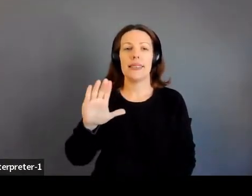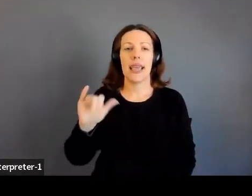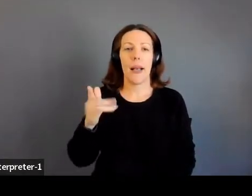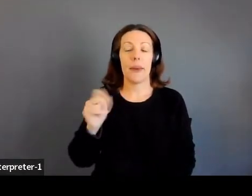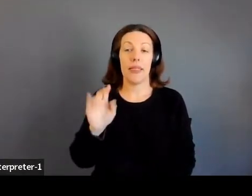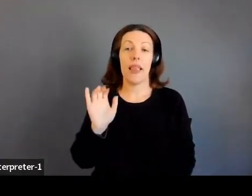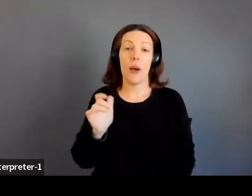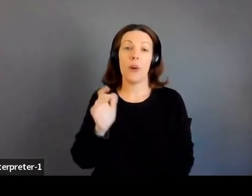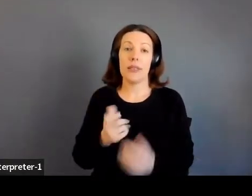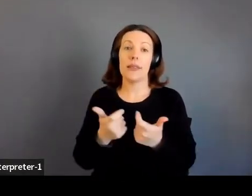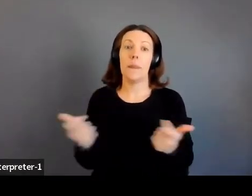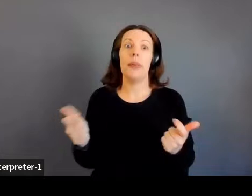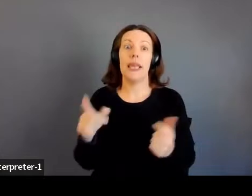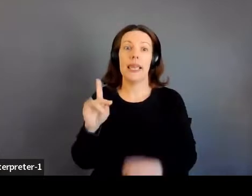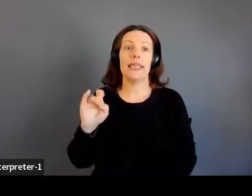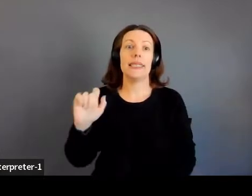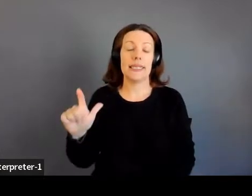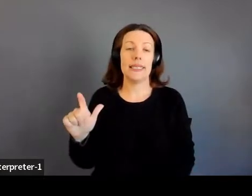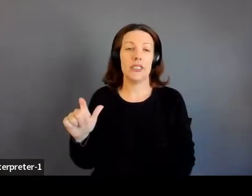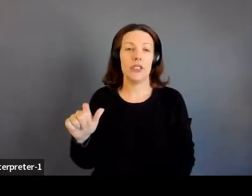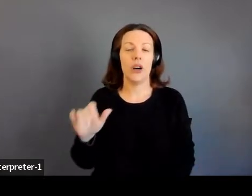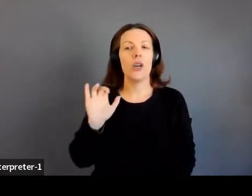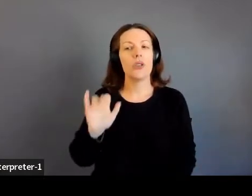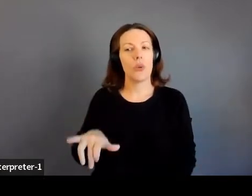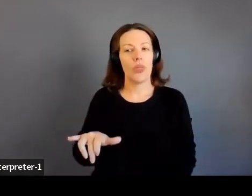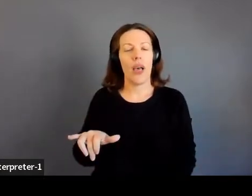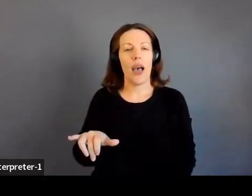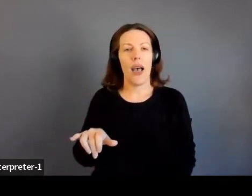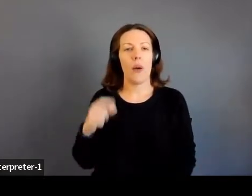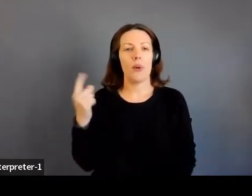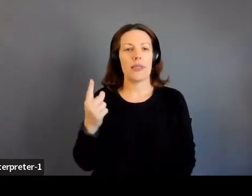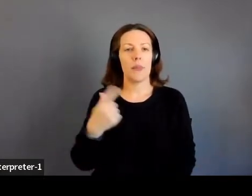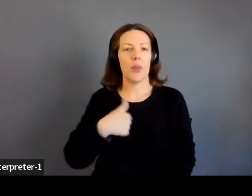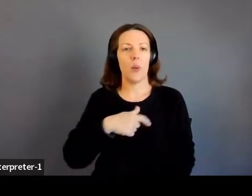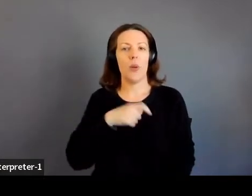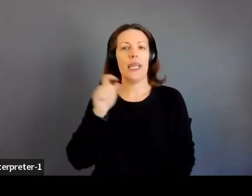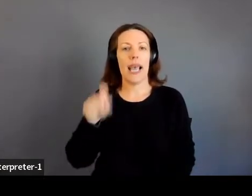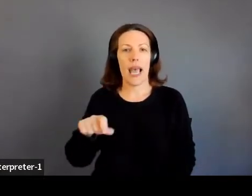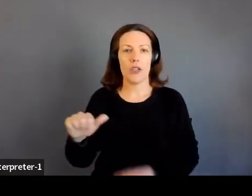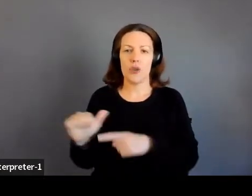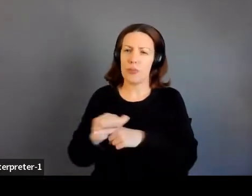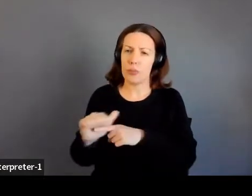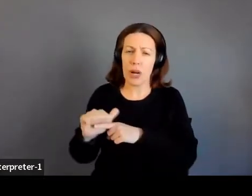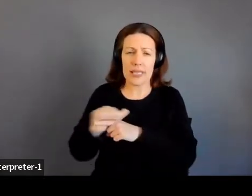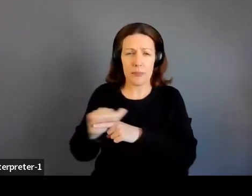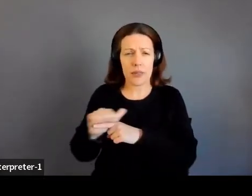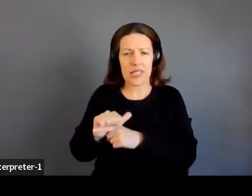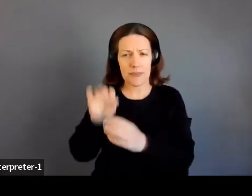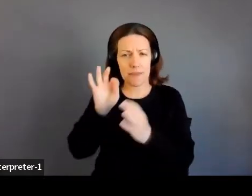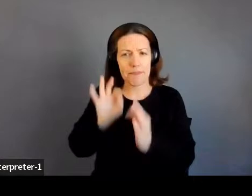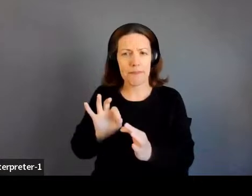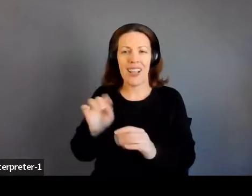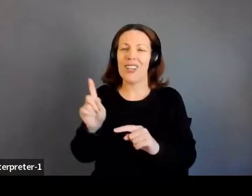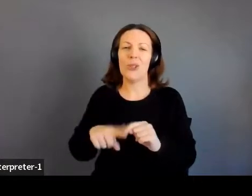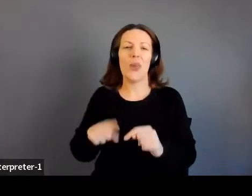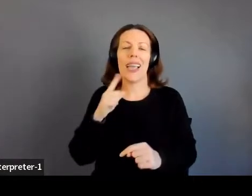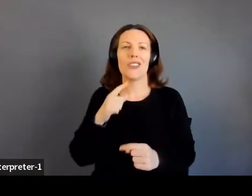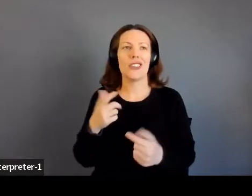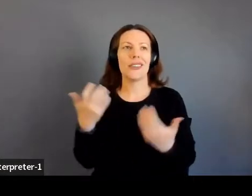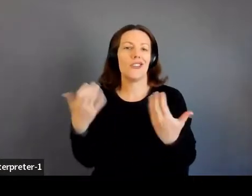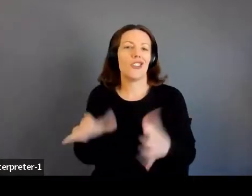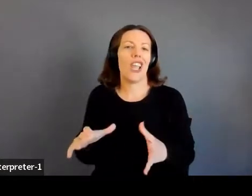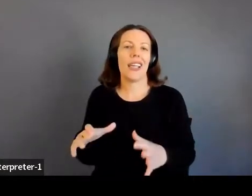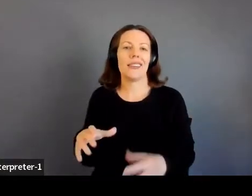right? You know, and so that was something that, you know, we needed to practice to perfection. There's no leaving to chance in a